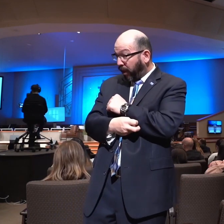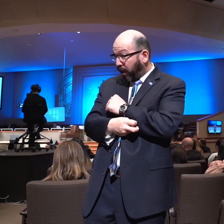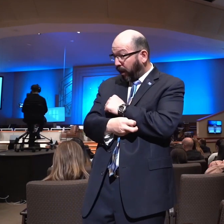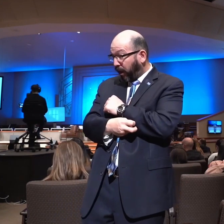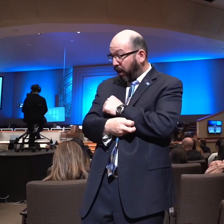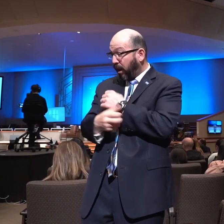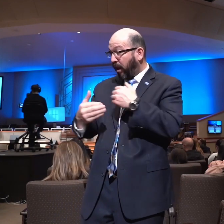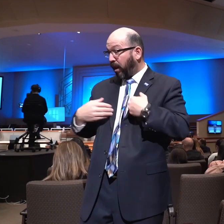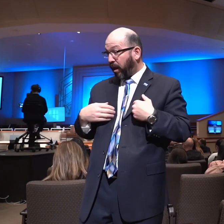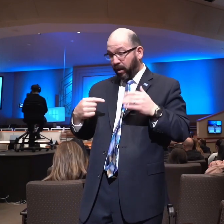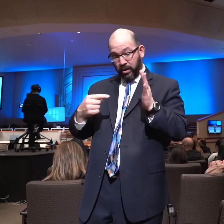he could not work.